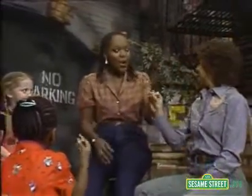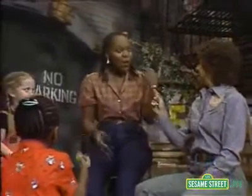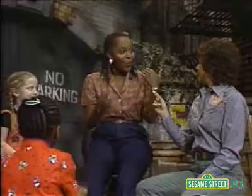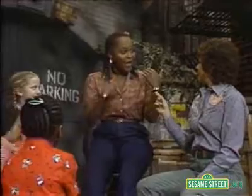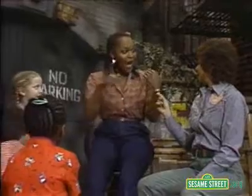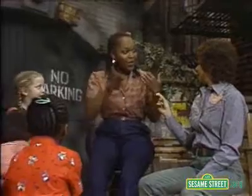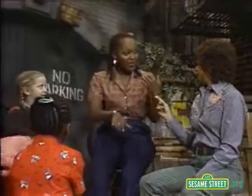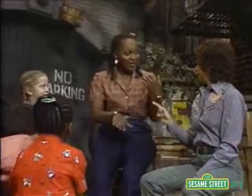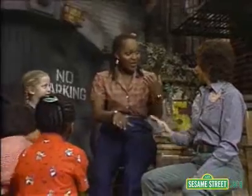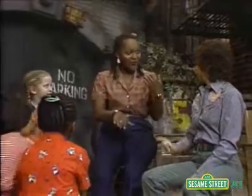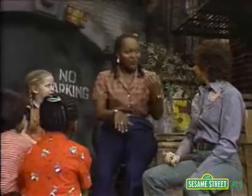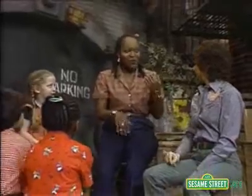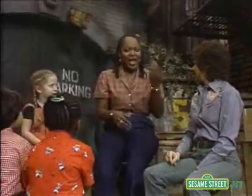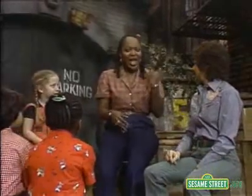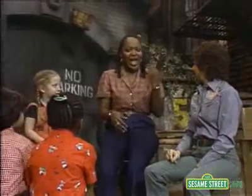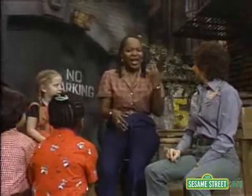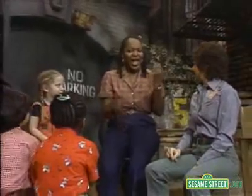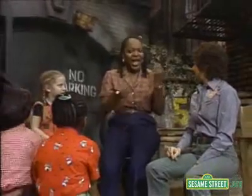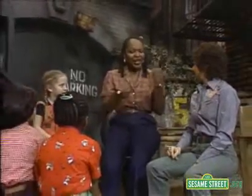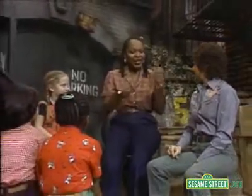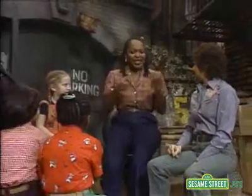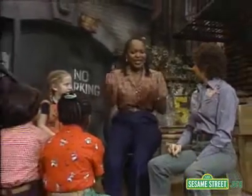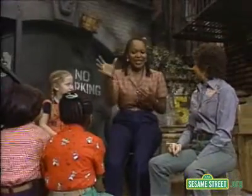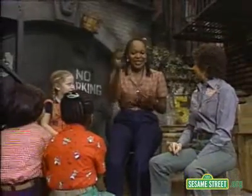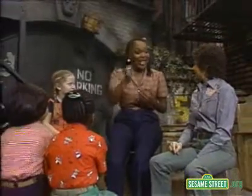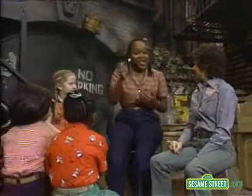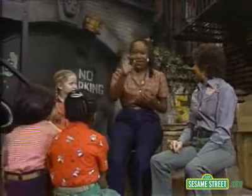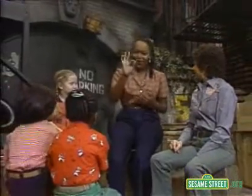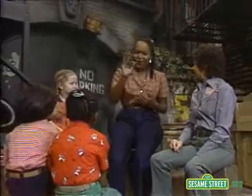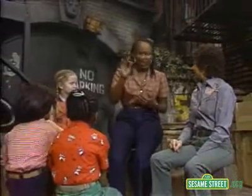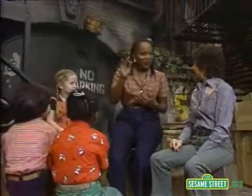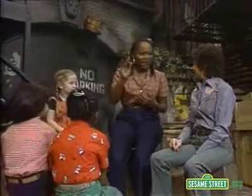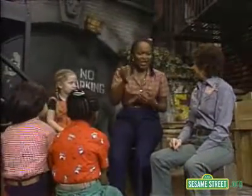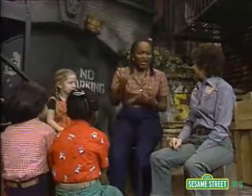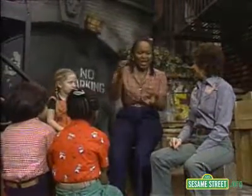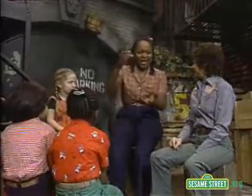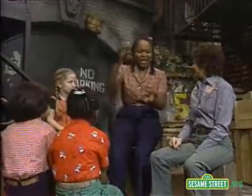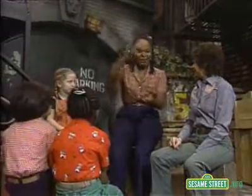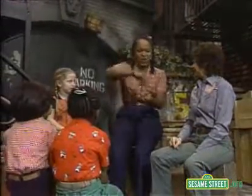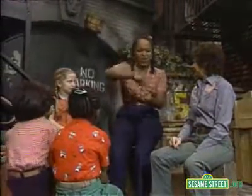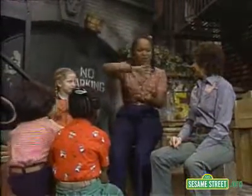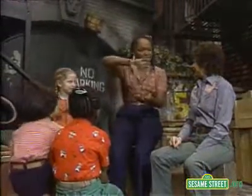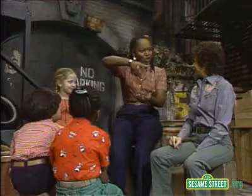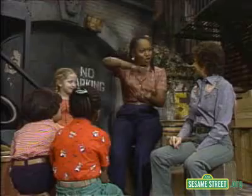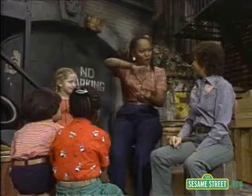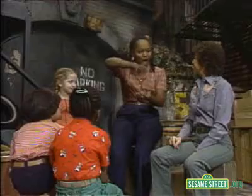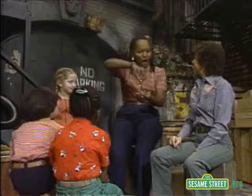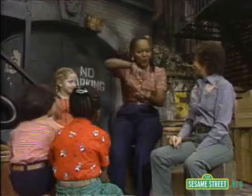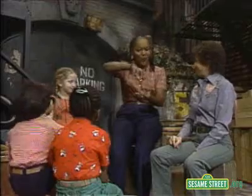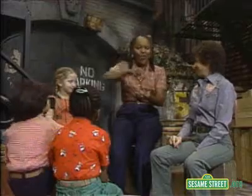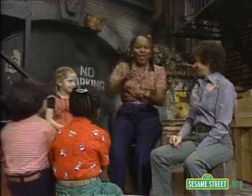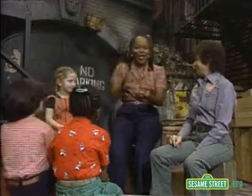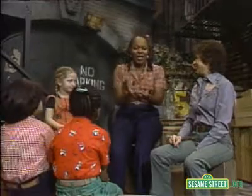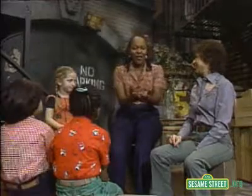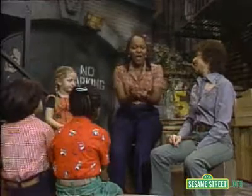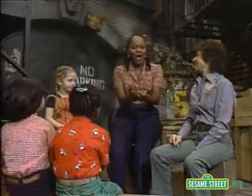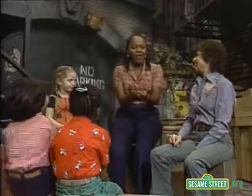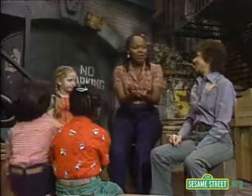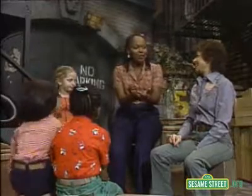When I was little, I used to catch fireflies, and I'd put them in a jar, and I'd watch them